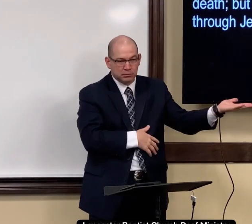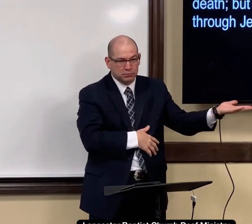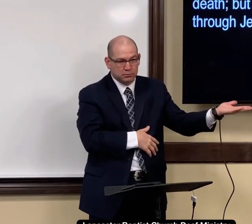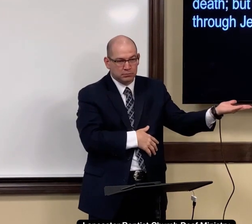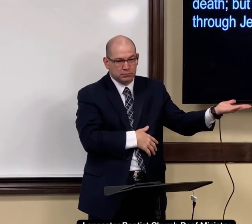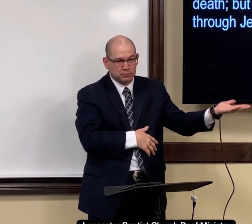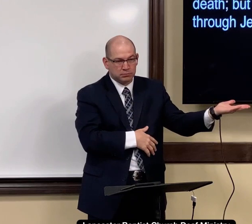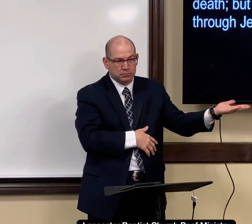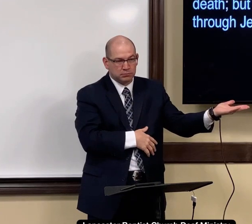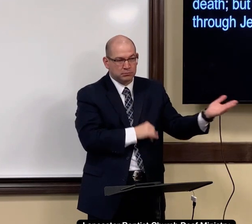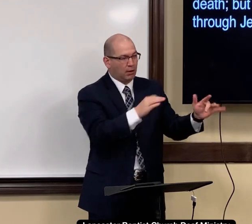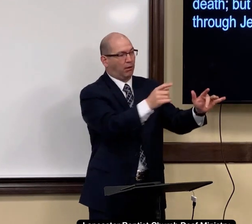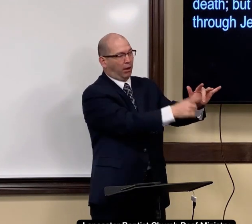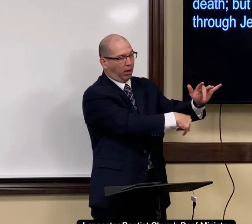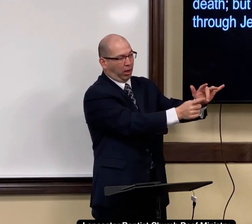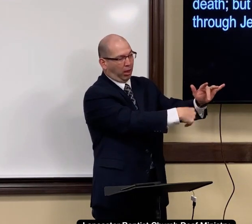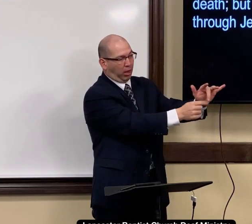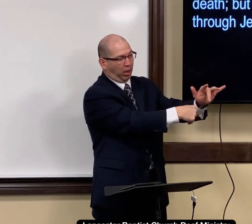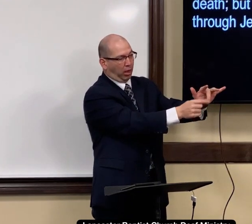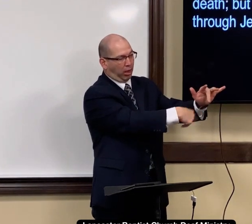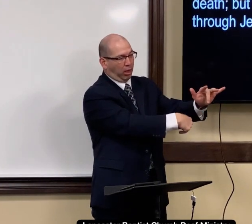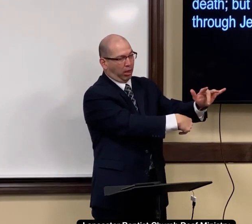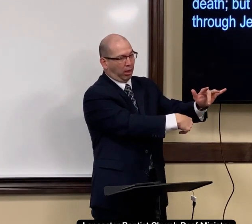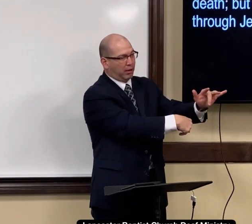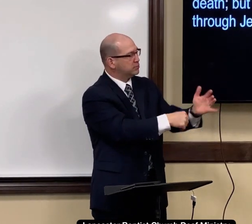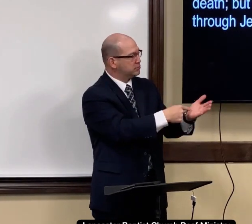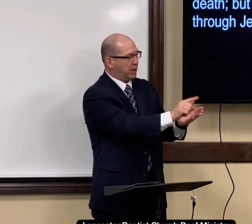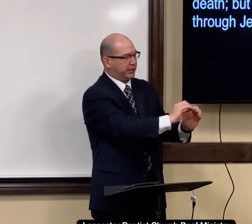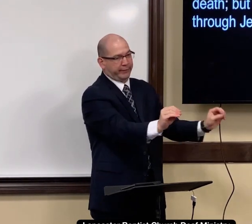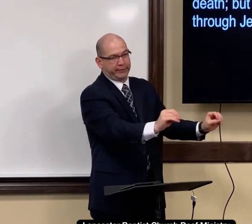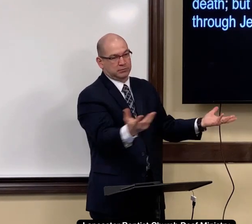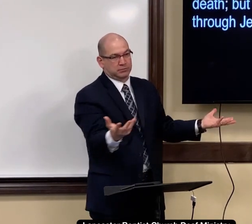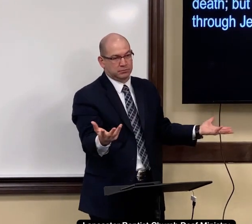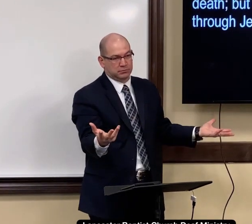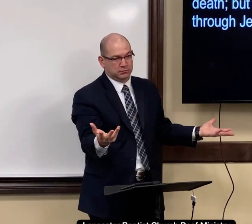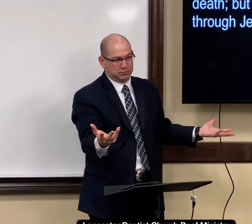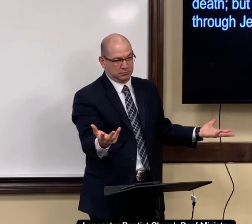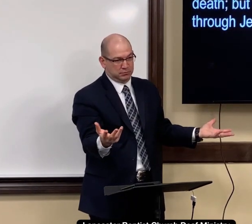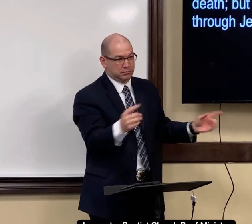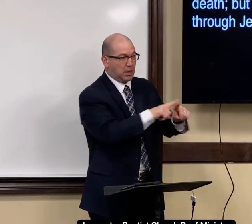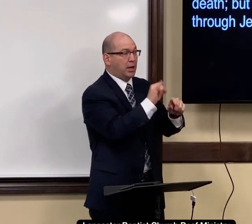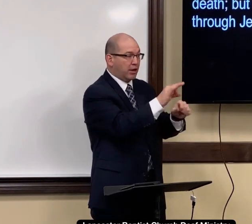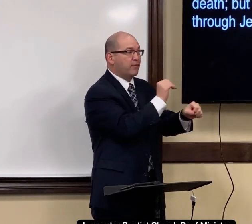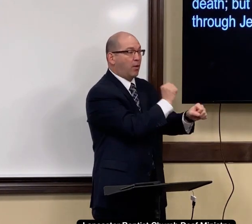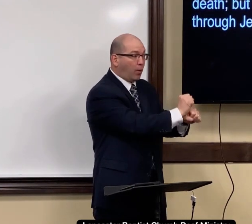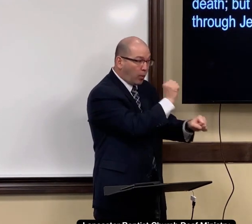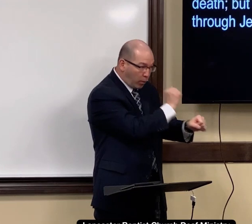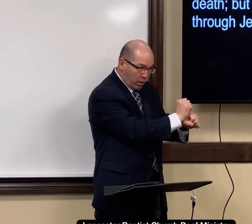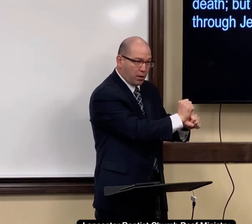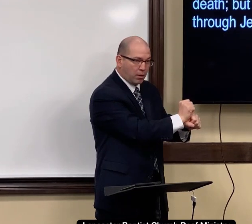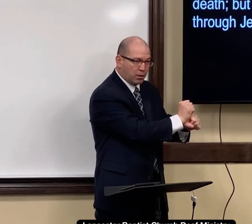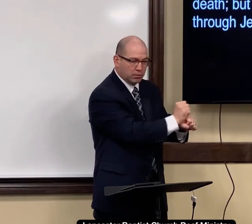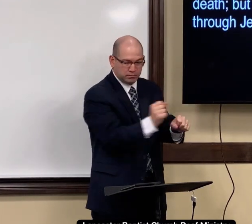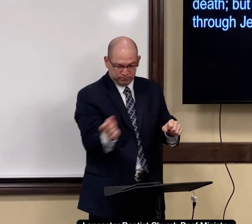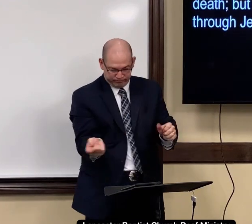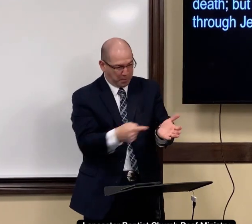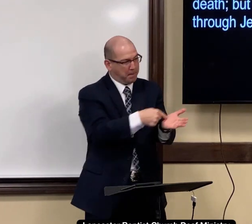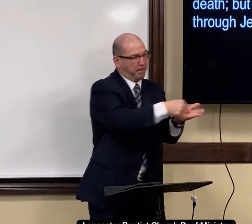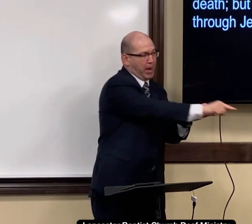They won't work if they won't get paid. And if they miss, they won't get paid. But when they work,